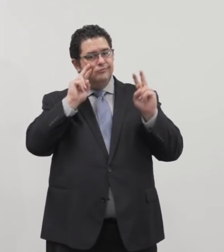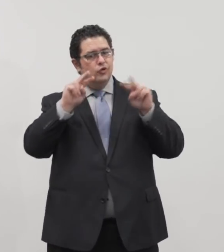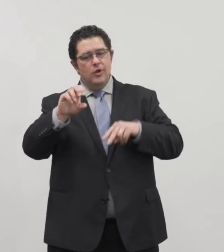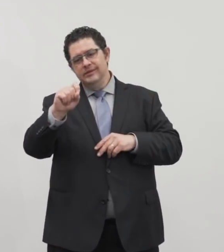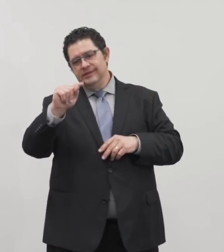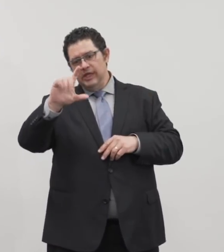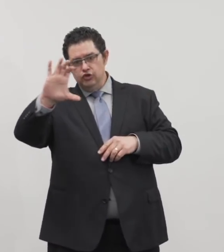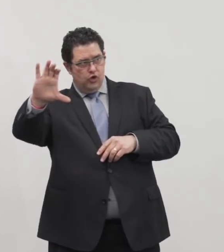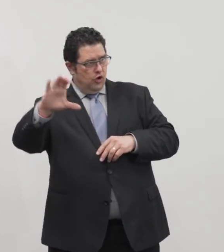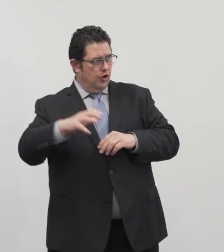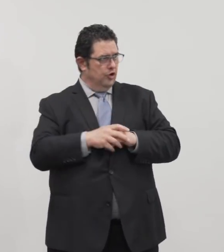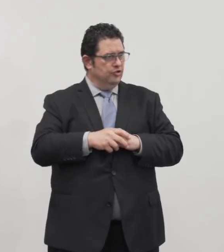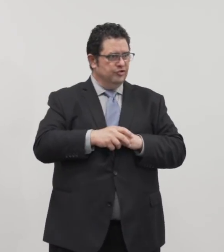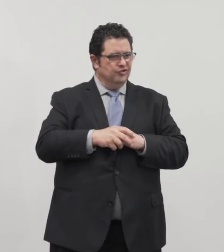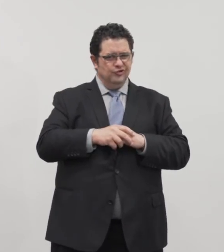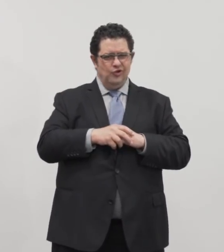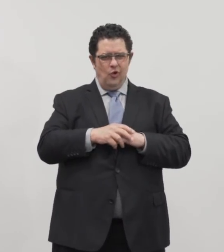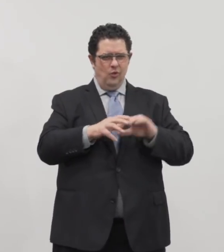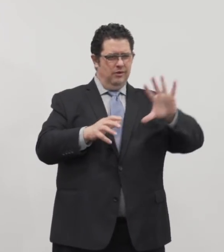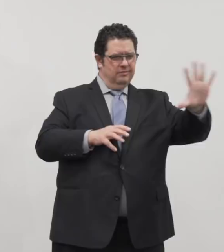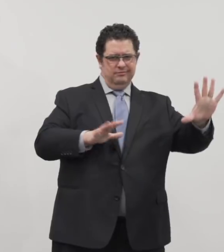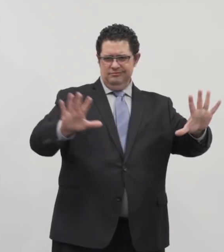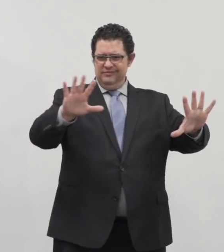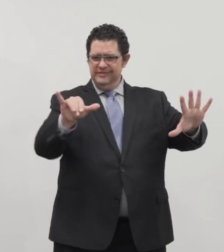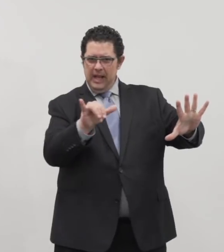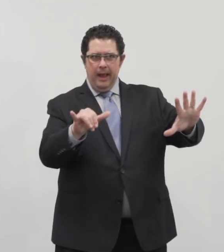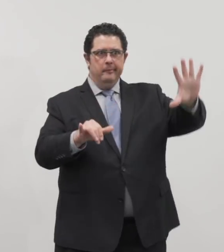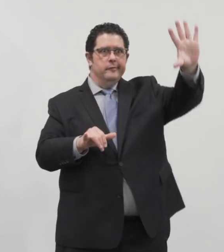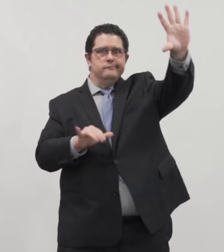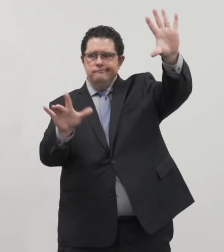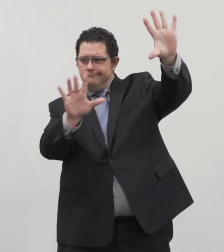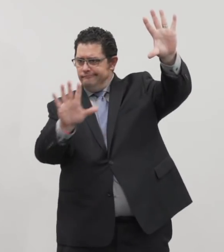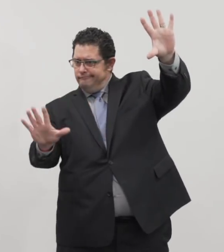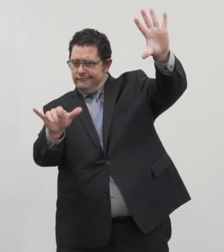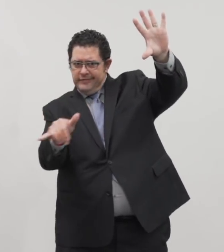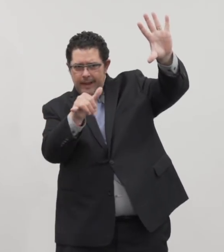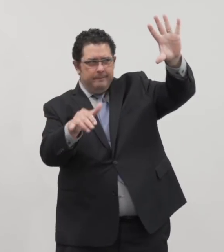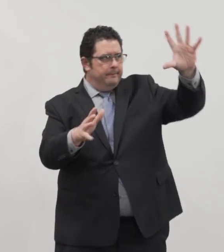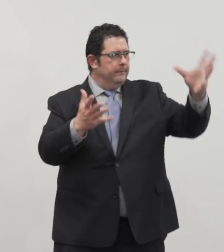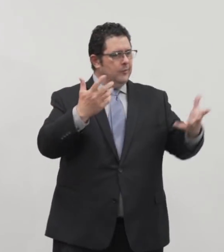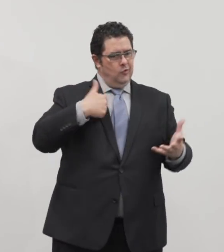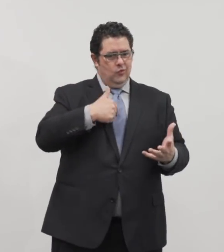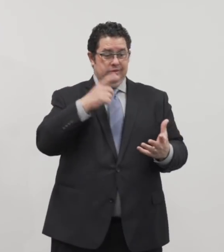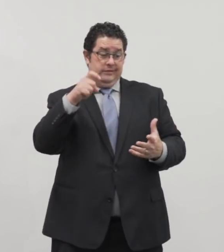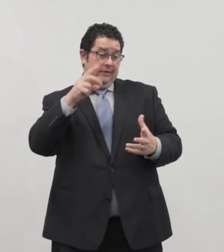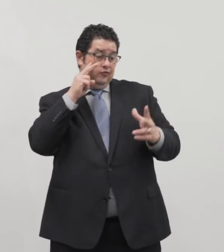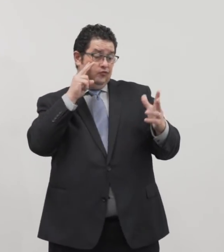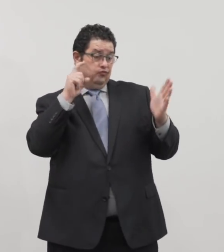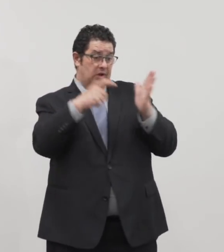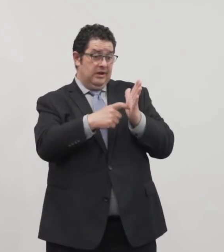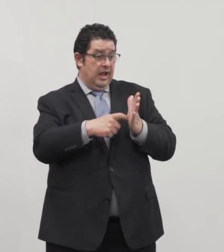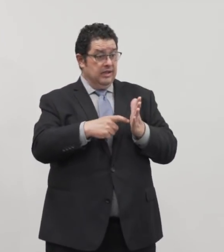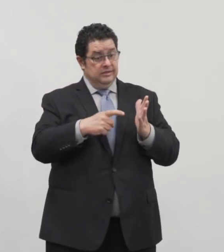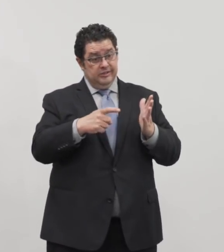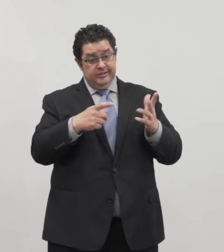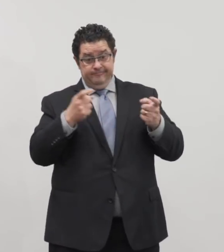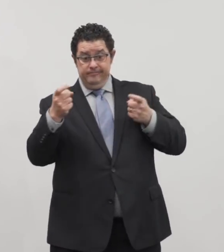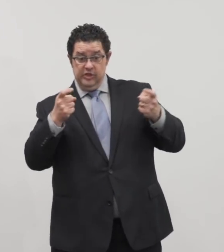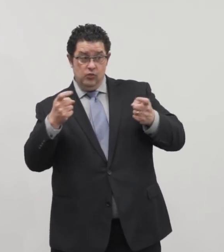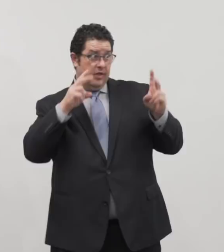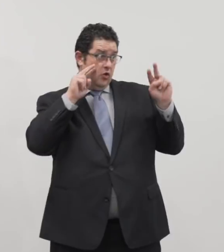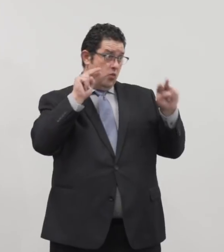County looks more like Warren County. And there's always going to be those transitions and we just have to recognize that and deal with it and watch it.